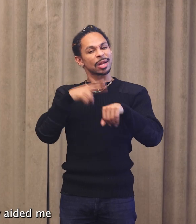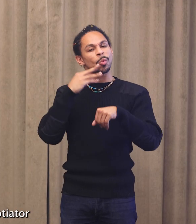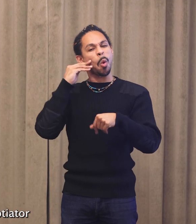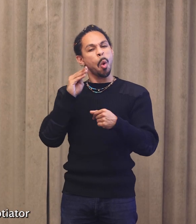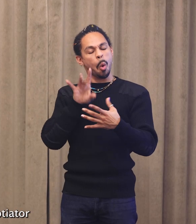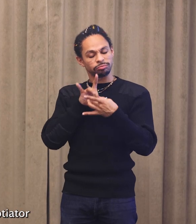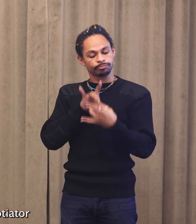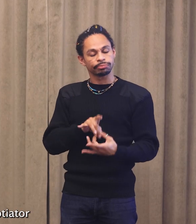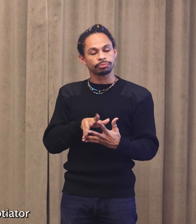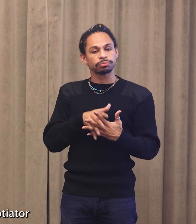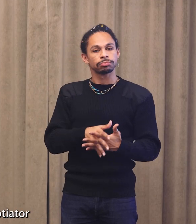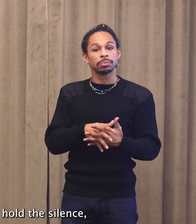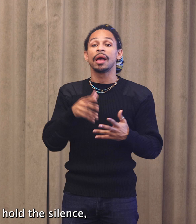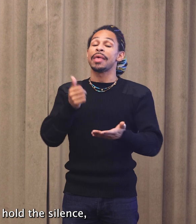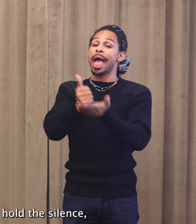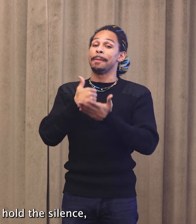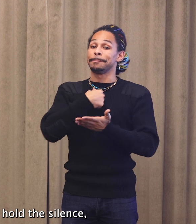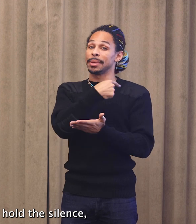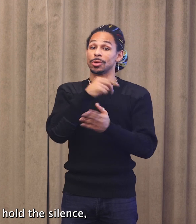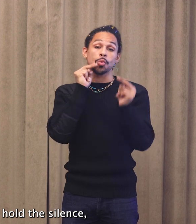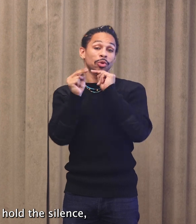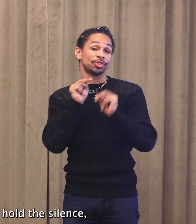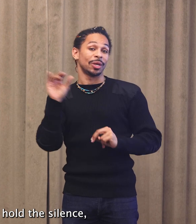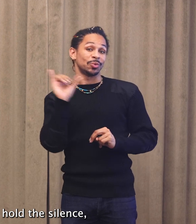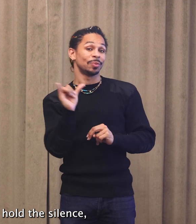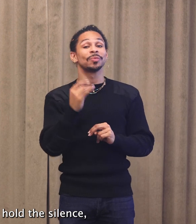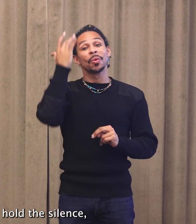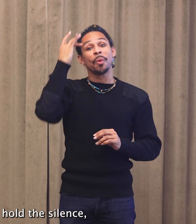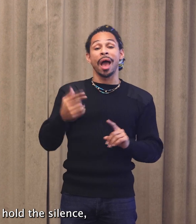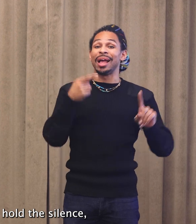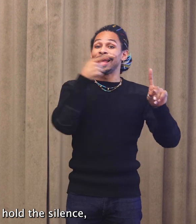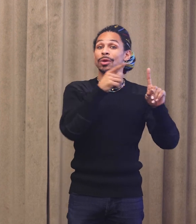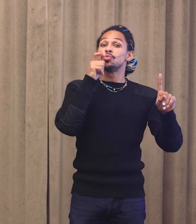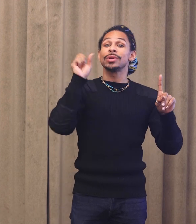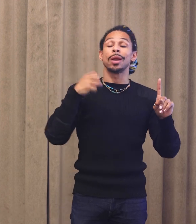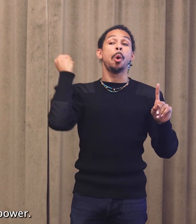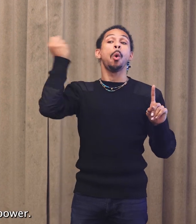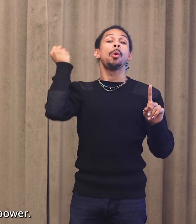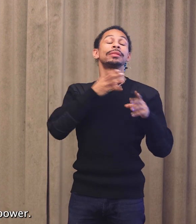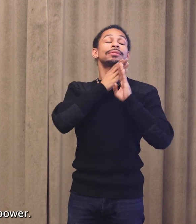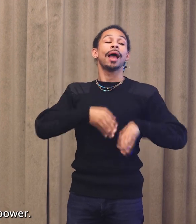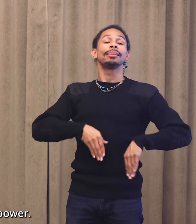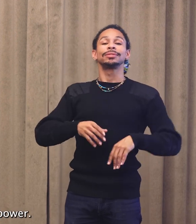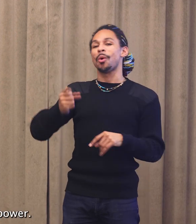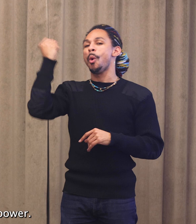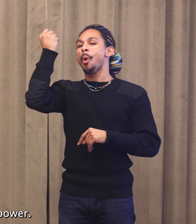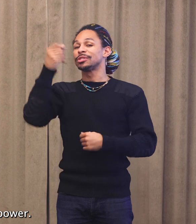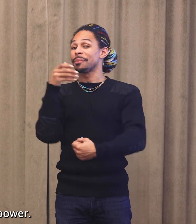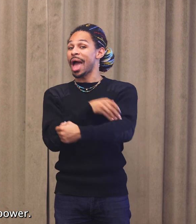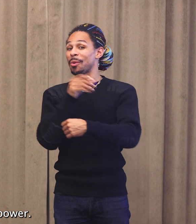me as a negotiator because he who can hold the silence holds the power.